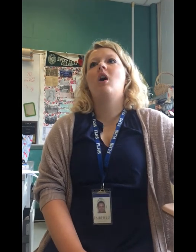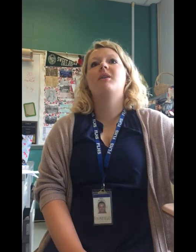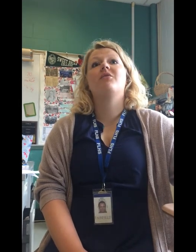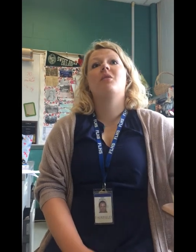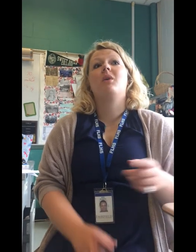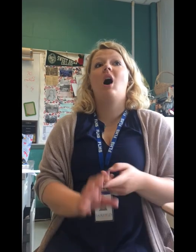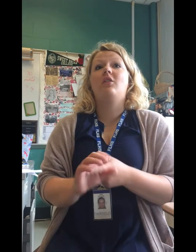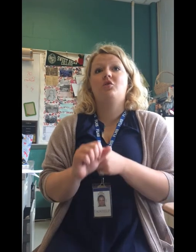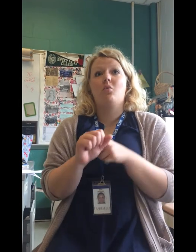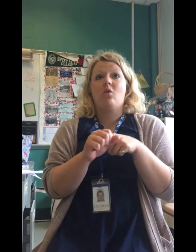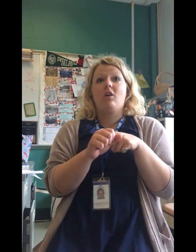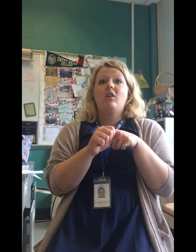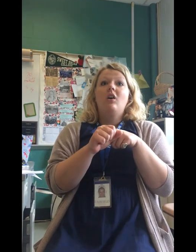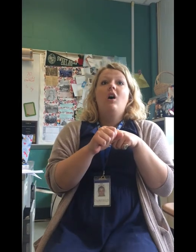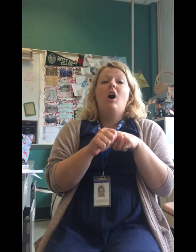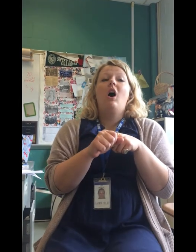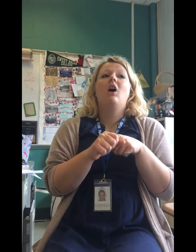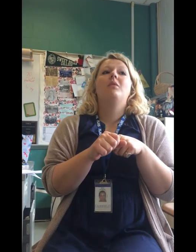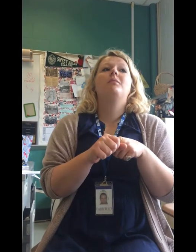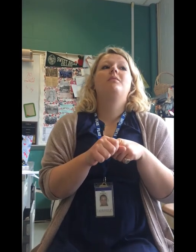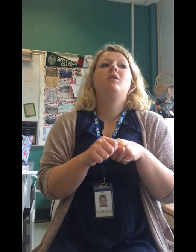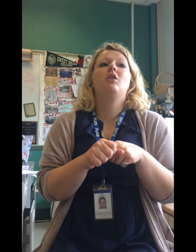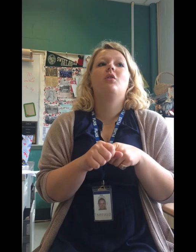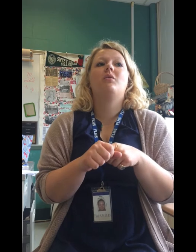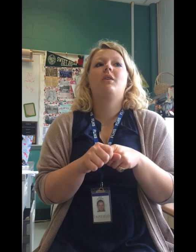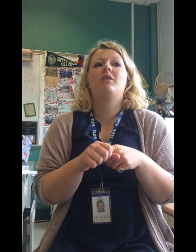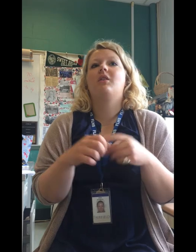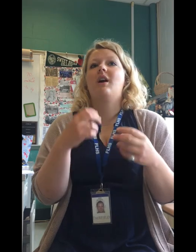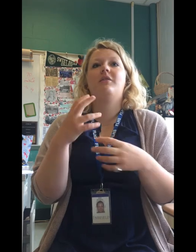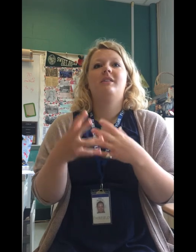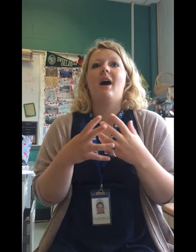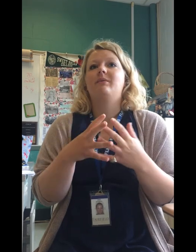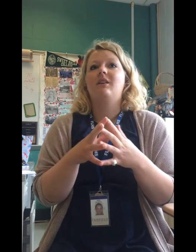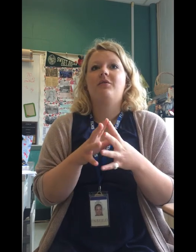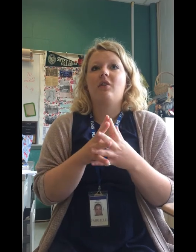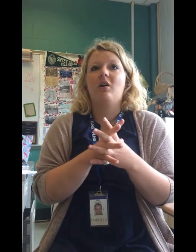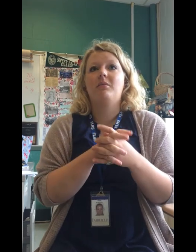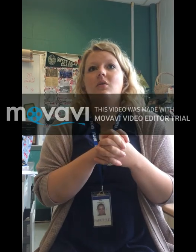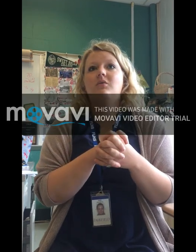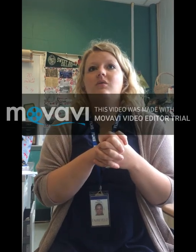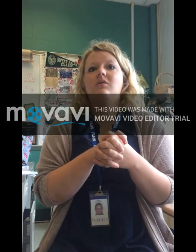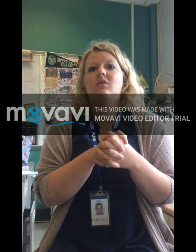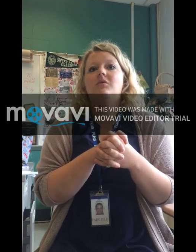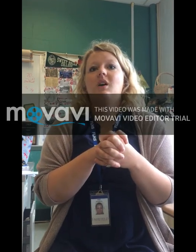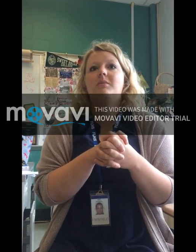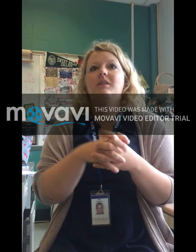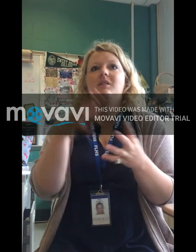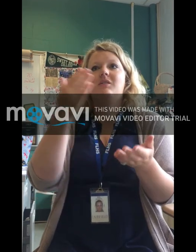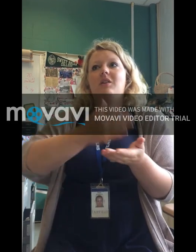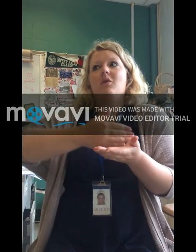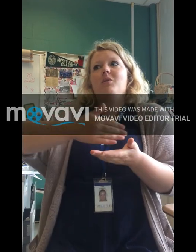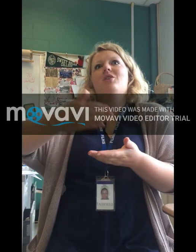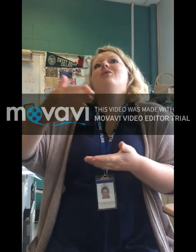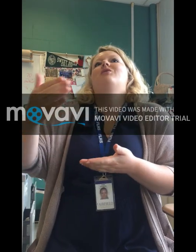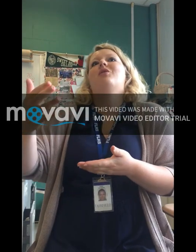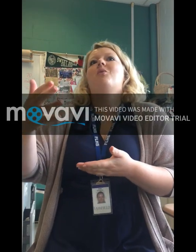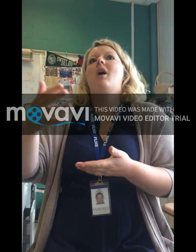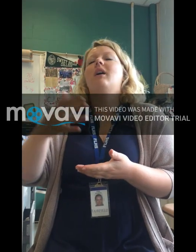coming from College Board, you know, and they're kind of adapted from those companies because they are written a certain way.